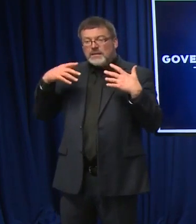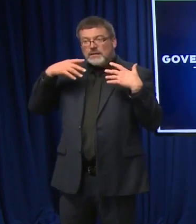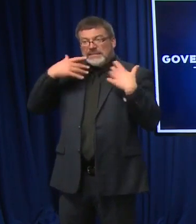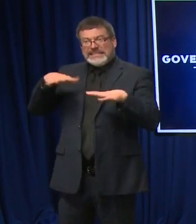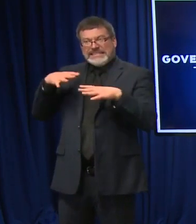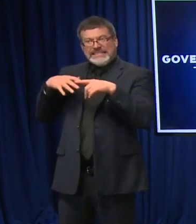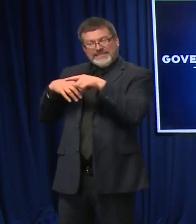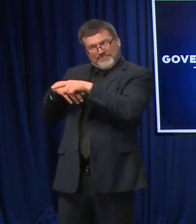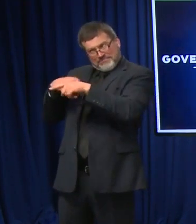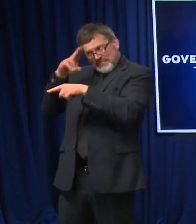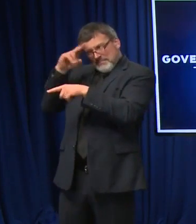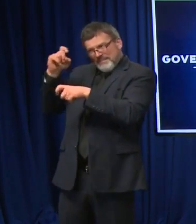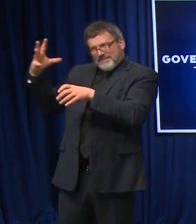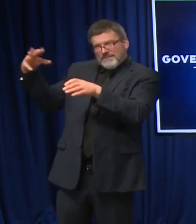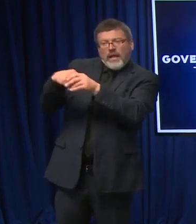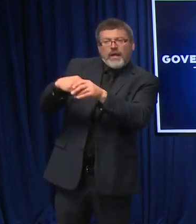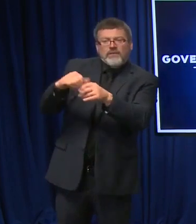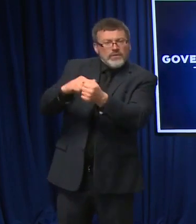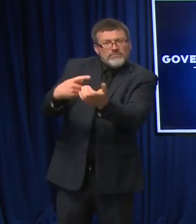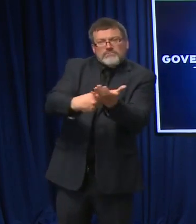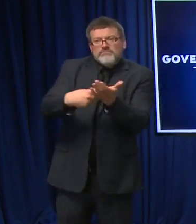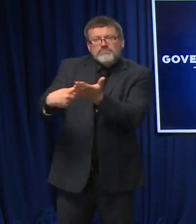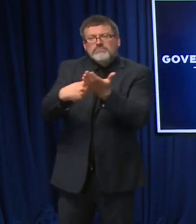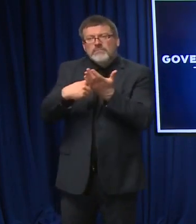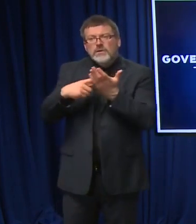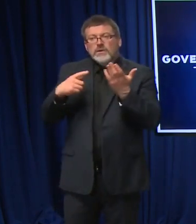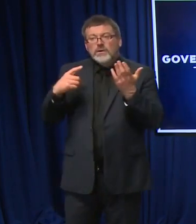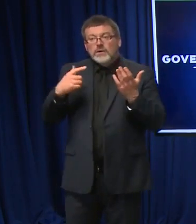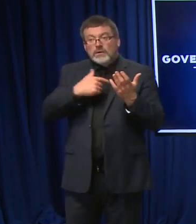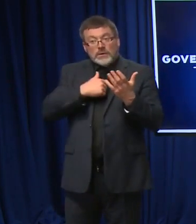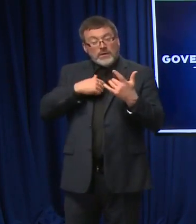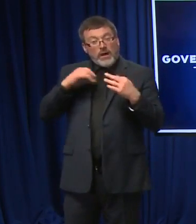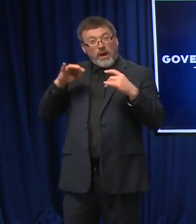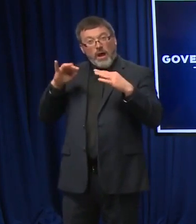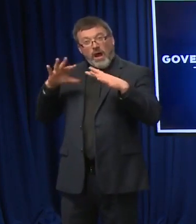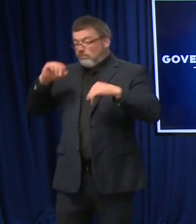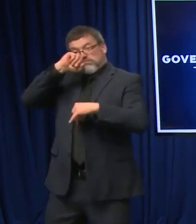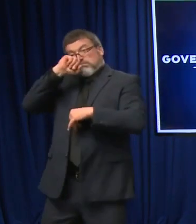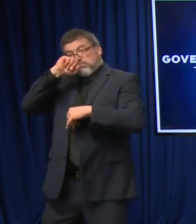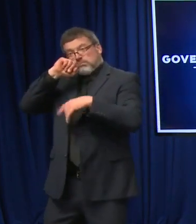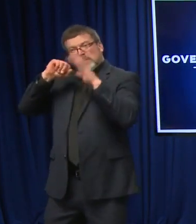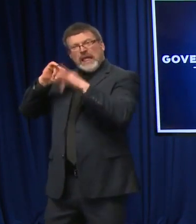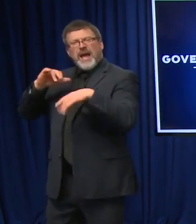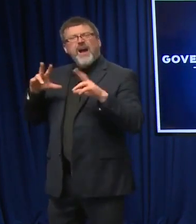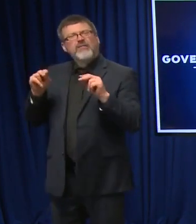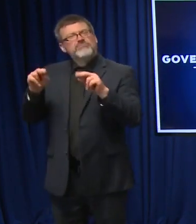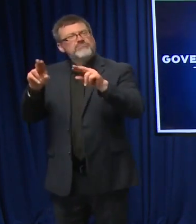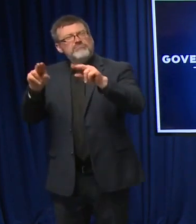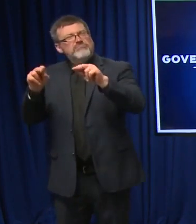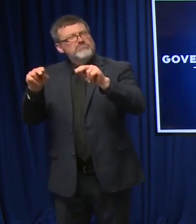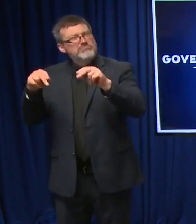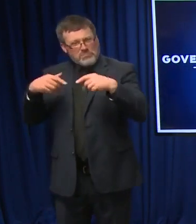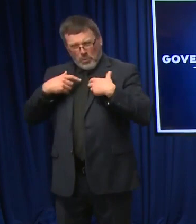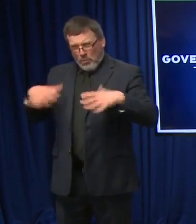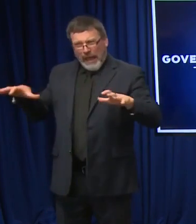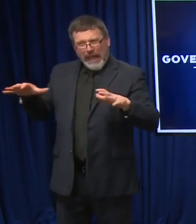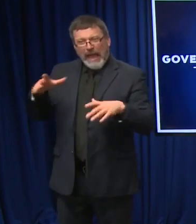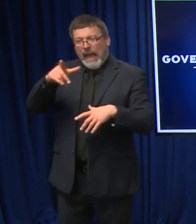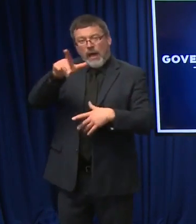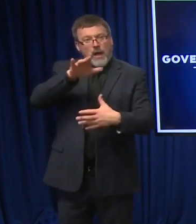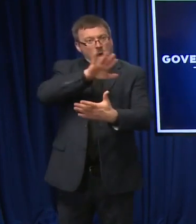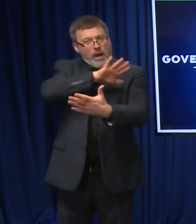solution. You don't wait until you have to be in the hospital to realize, oh, gee, maybe I should have been part of this solution so I didn't ended up